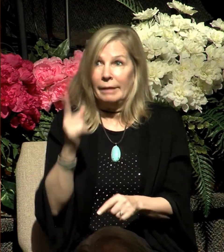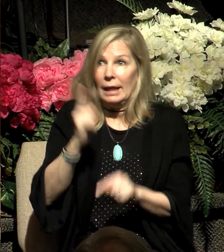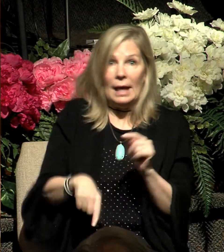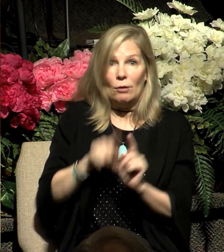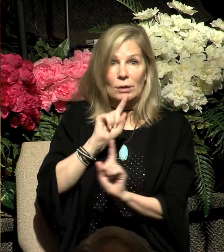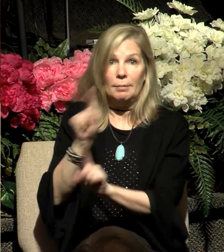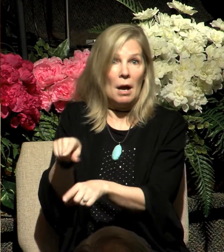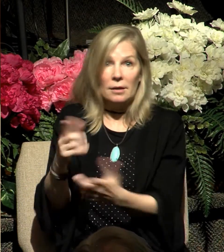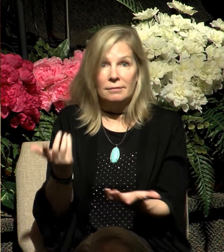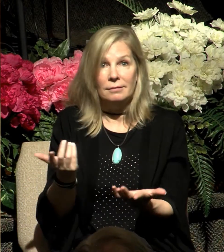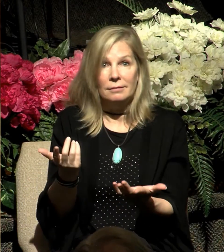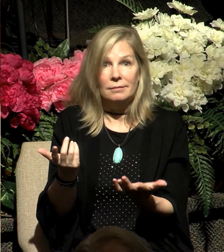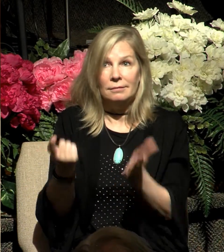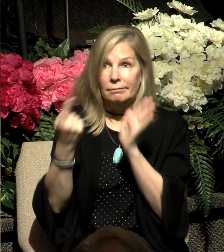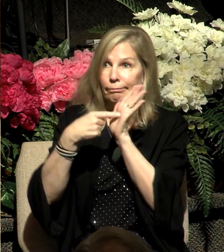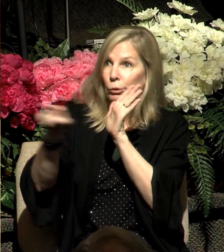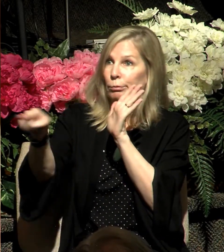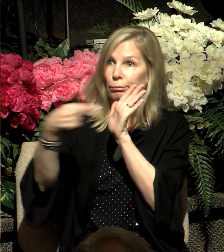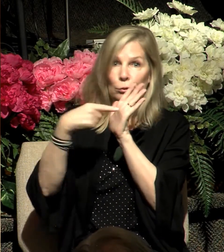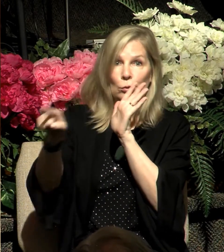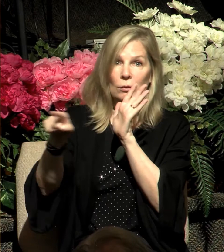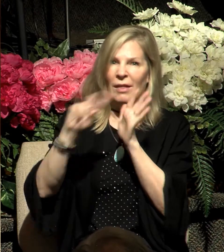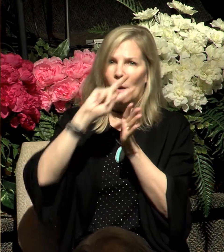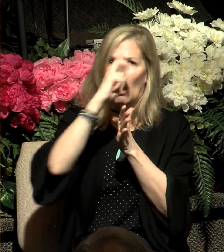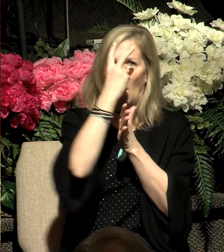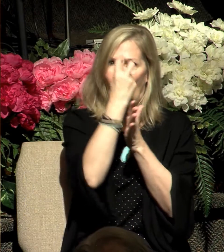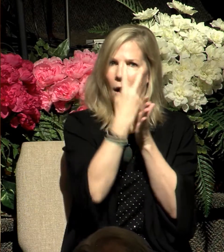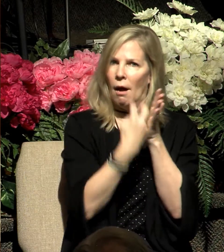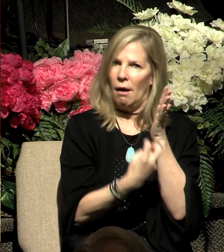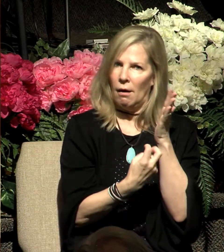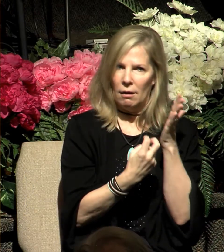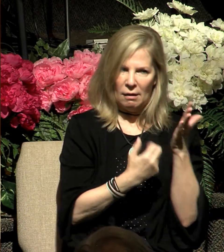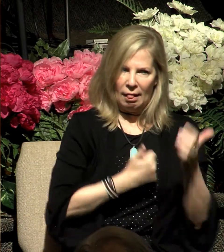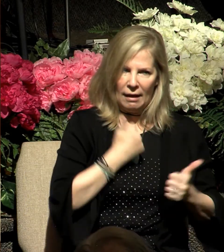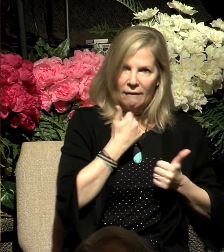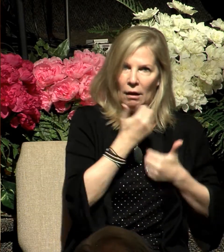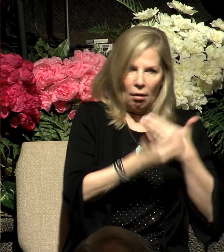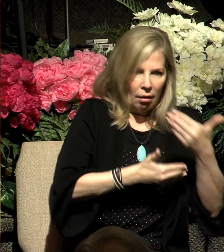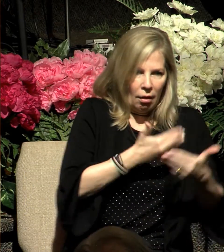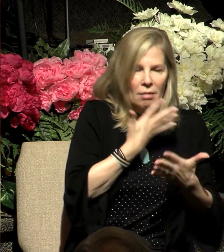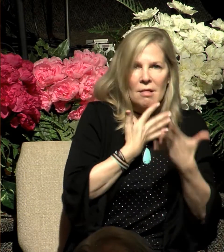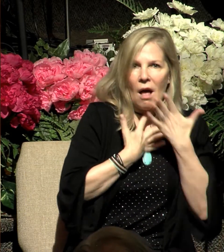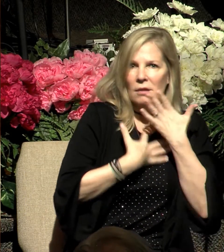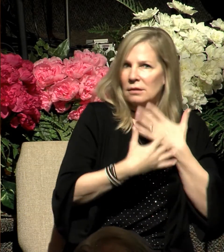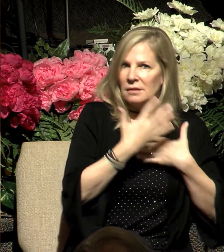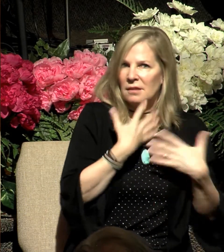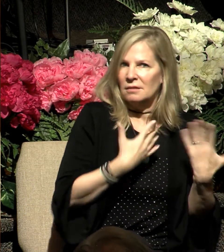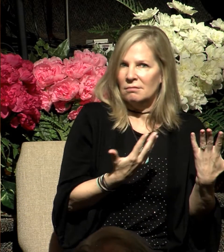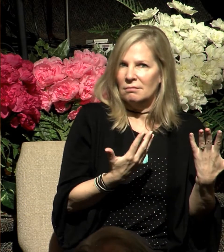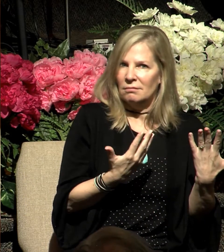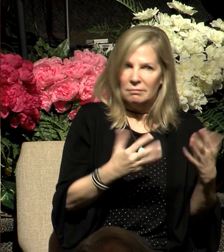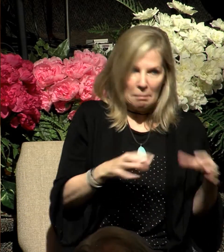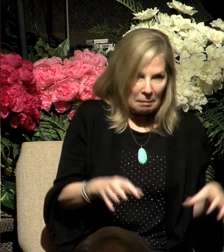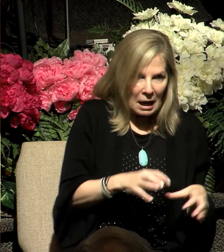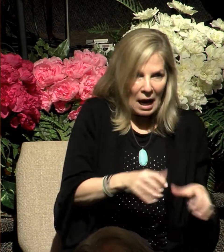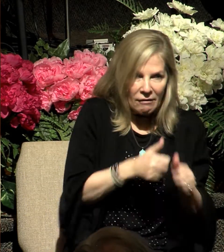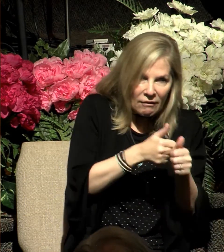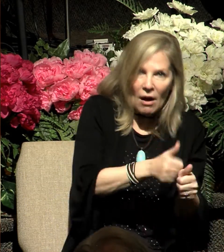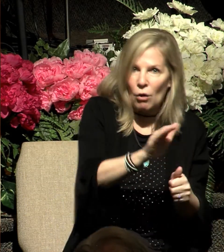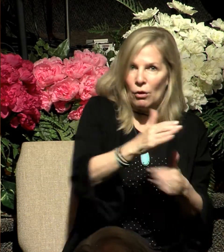They were living in the lusts of their flesh, behaving in accordance with their sinful heart's desires, so they chose to not have Christ